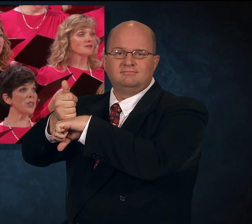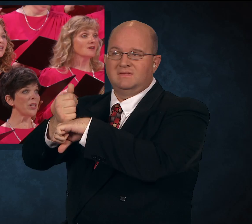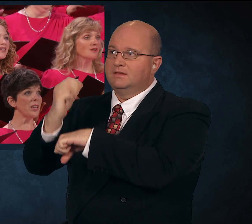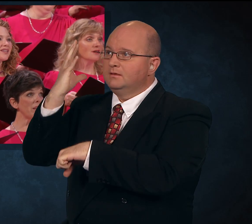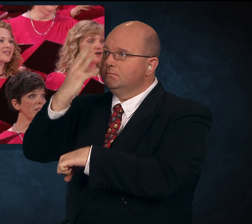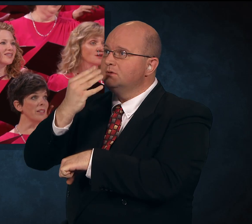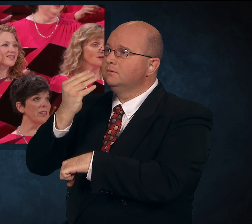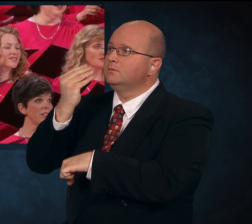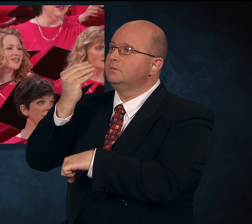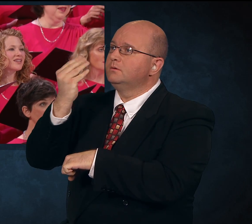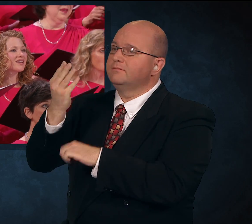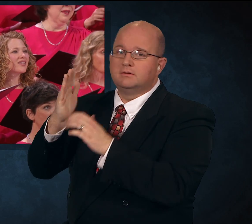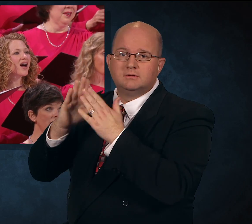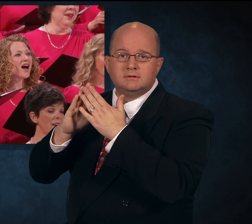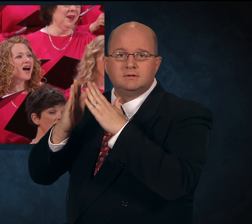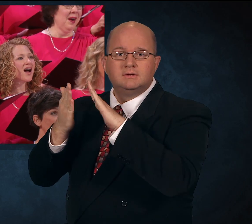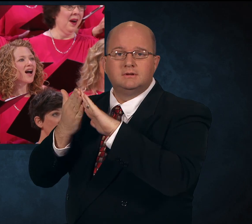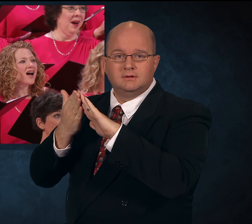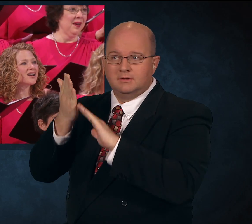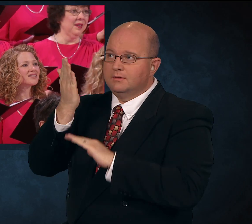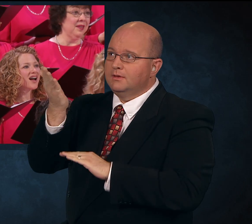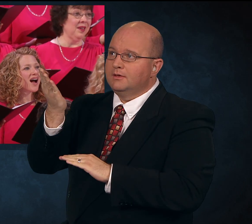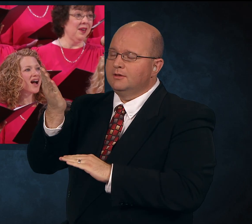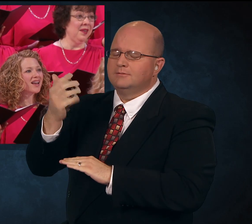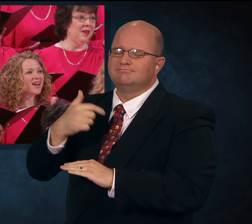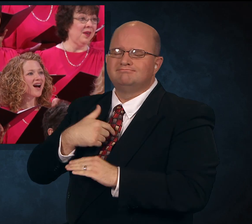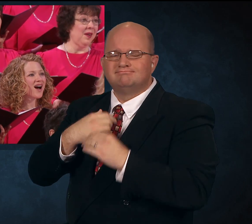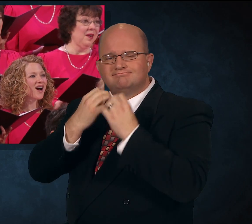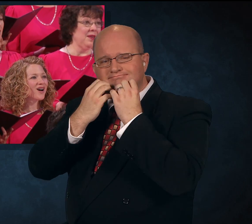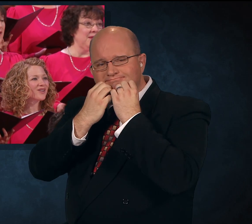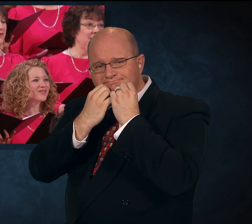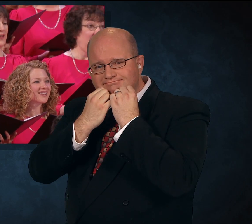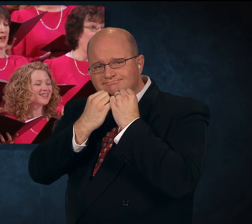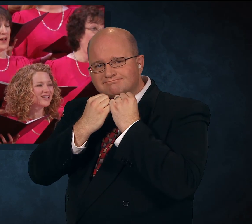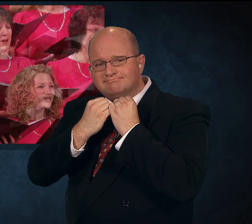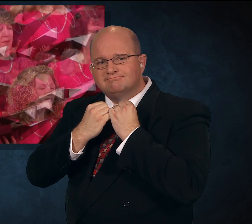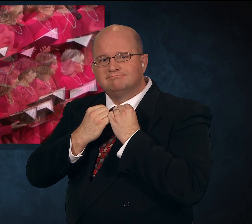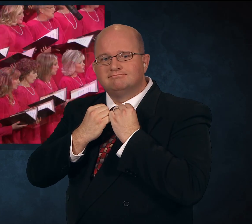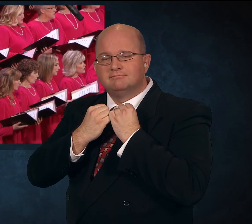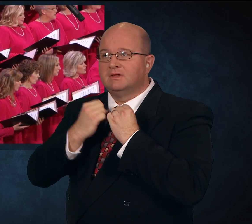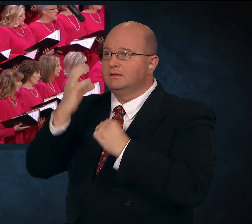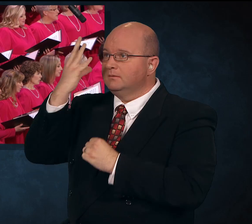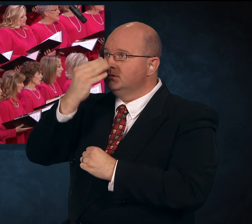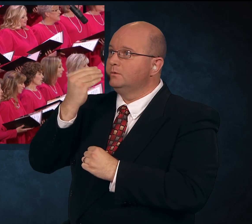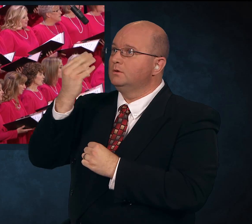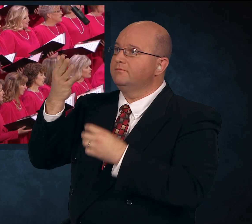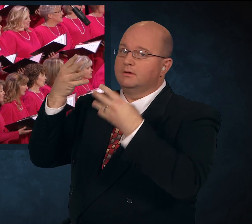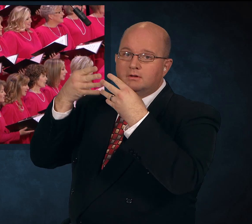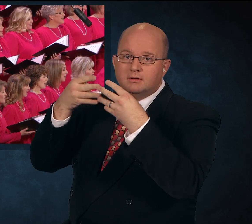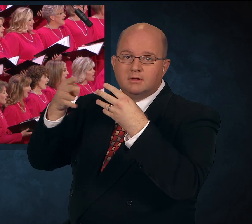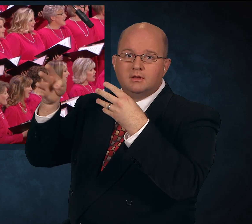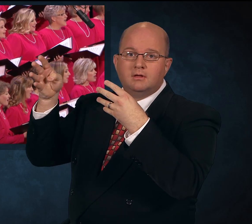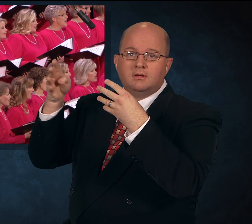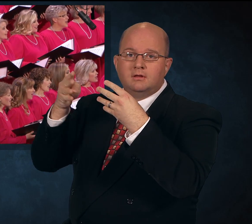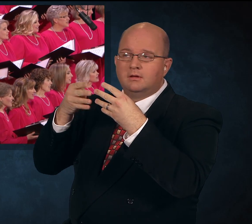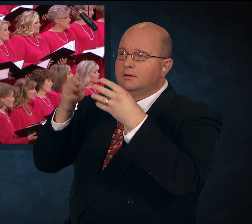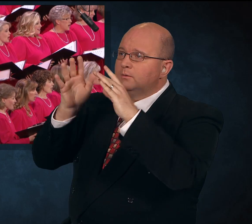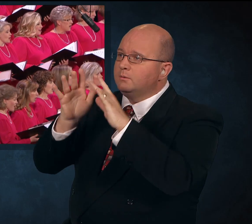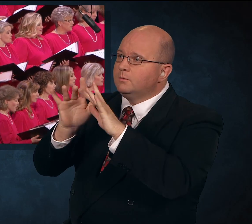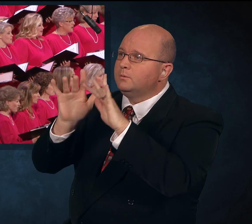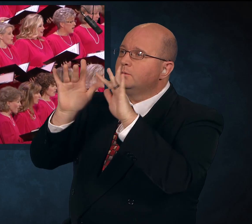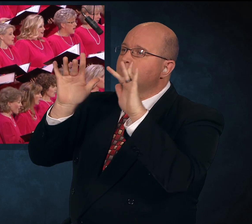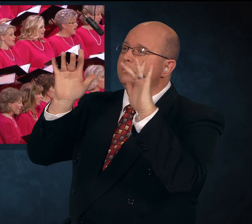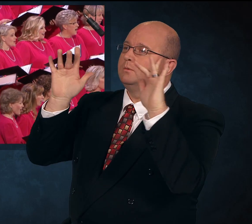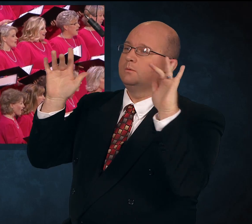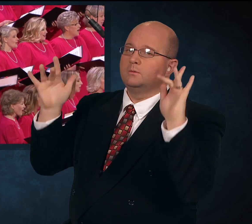city that I love, Beautiful gates